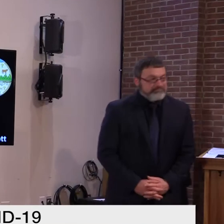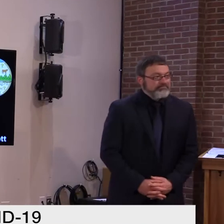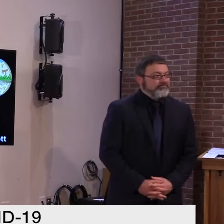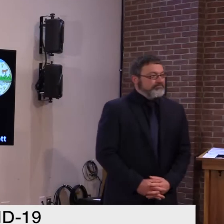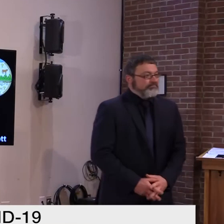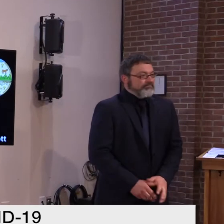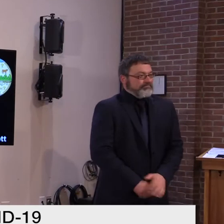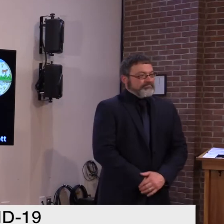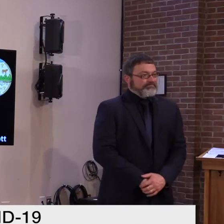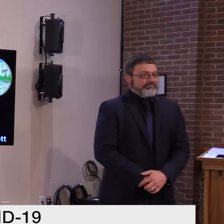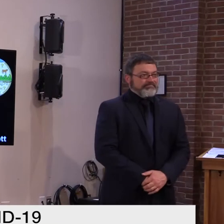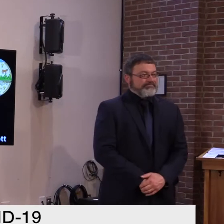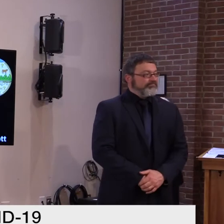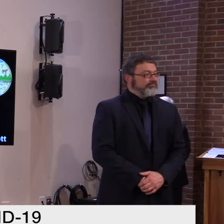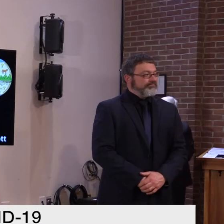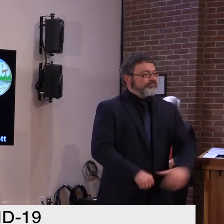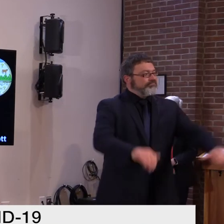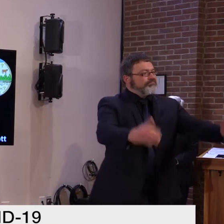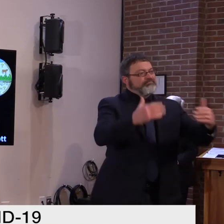Thank you, Governor.